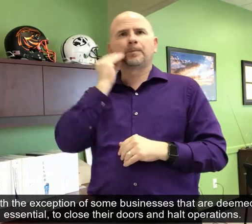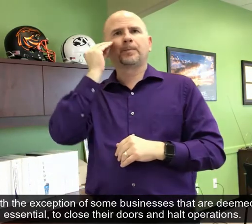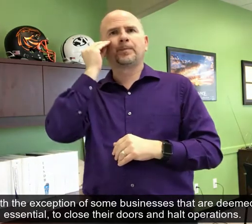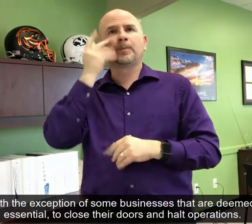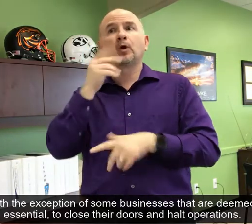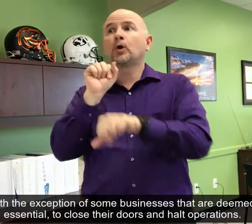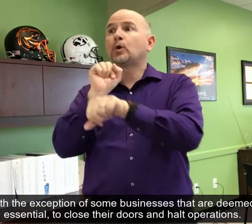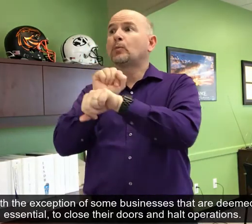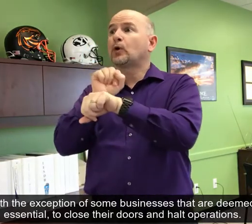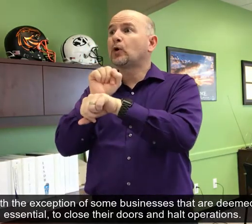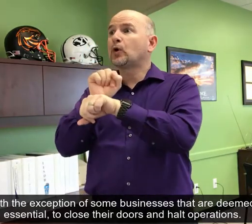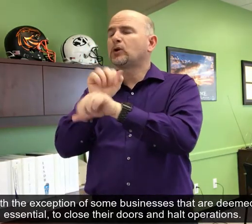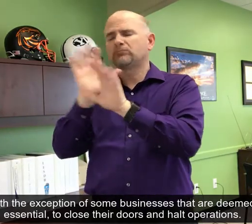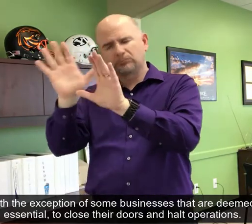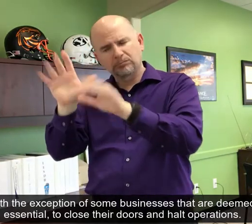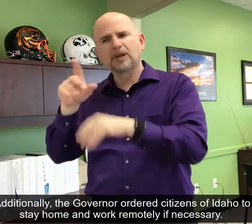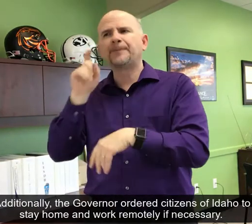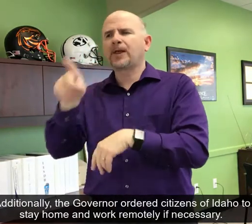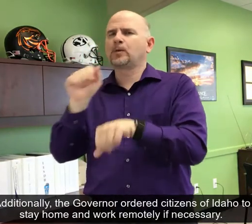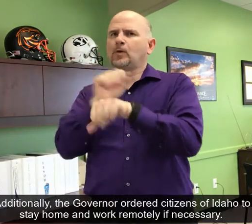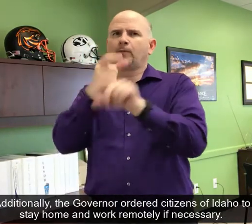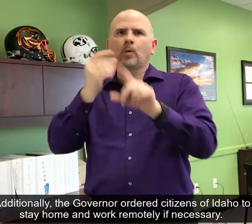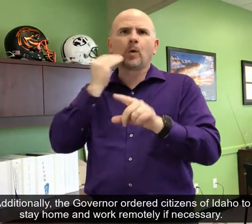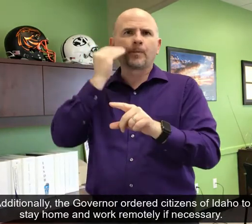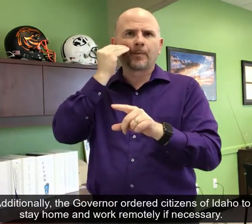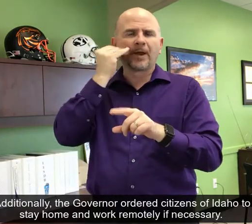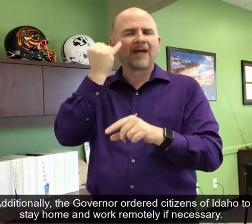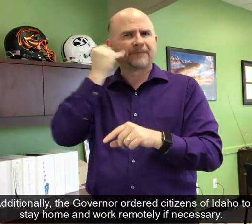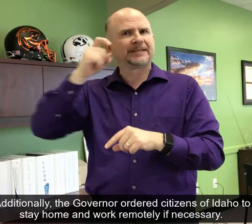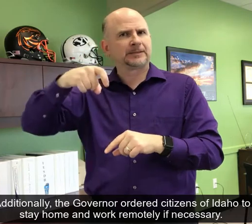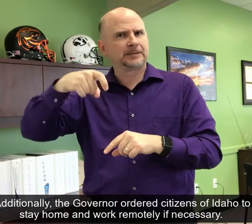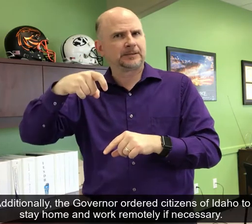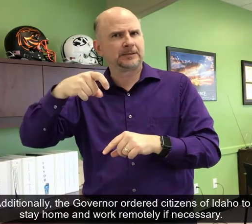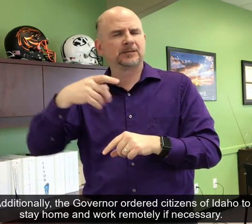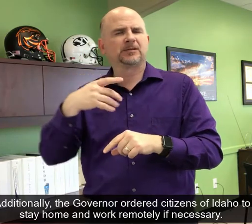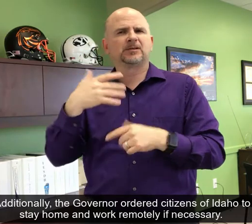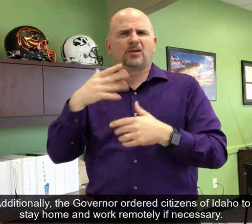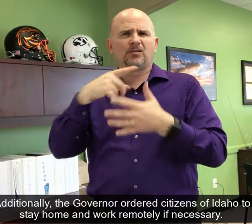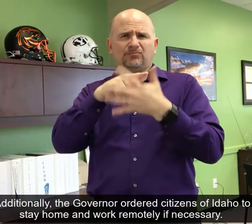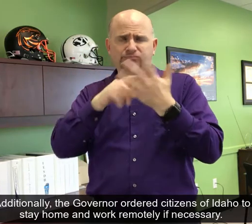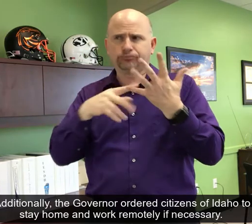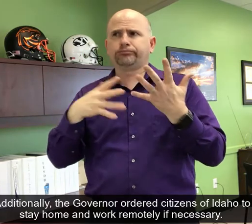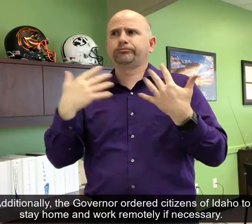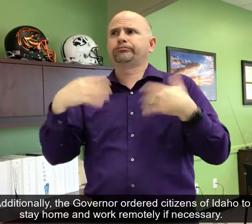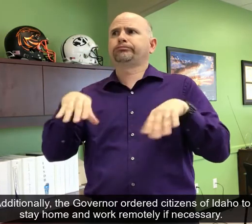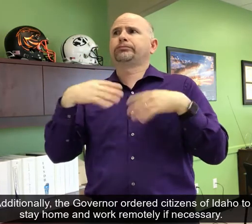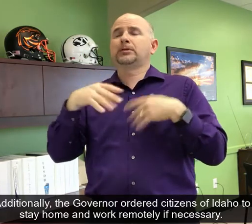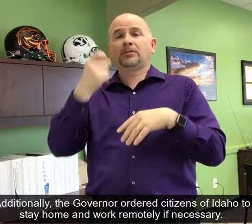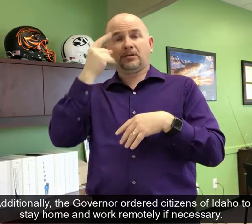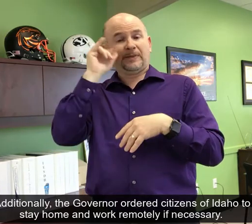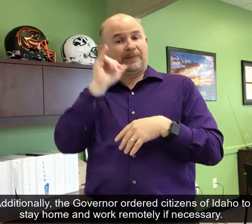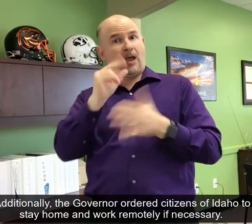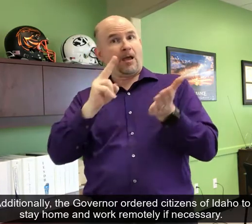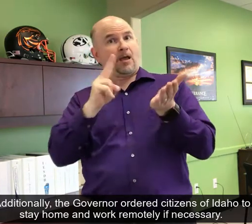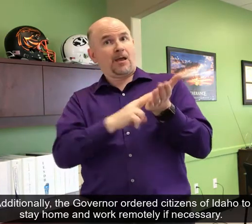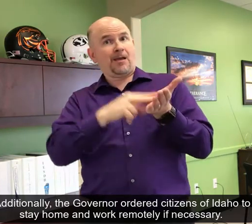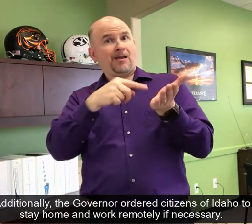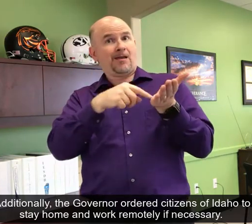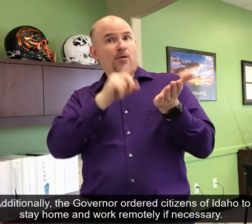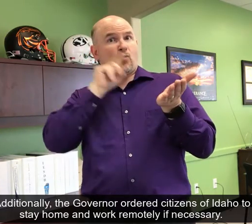operations. Additionally, the governor ordered citizens of Idaho to stay home and work remotely if necessary.